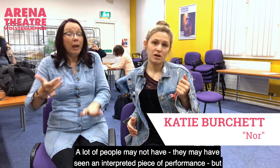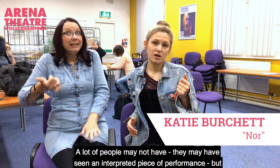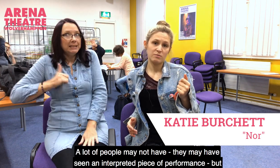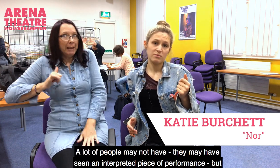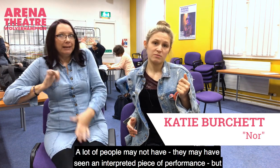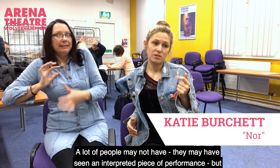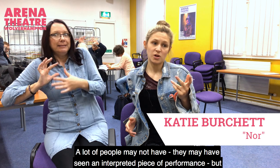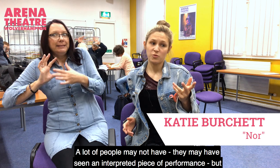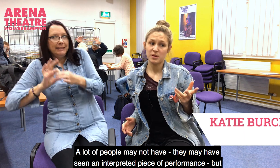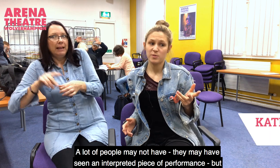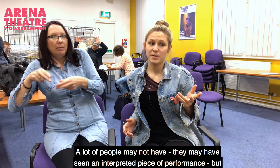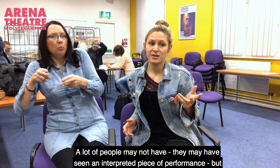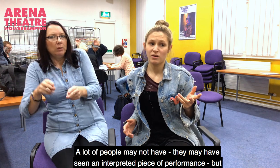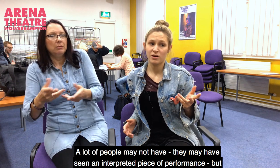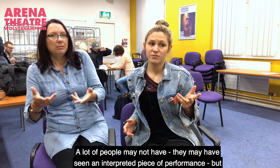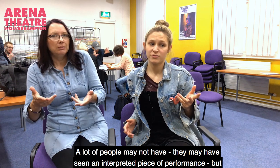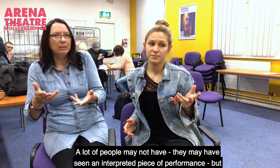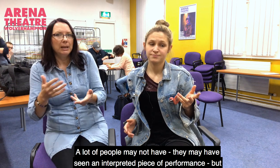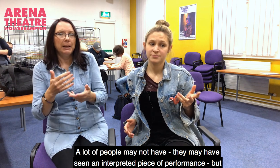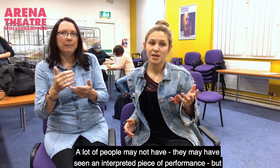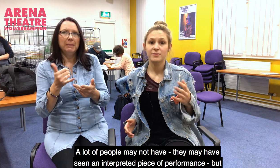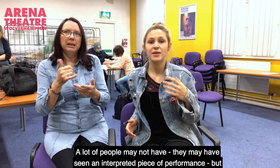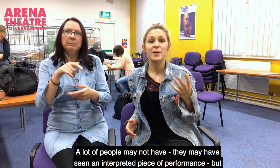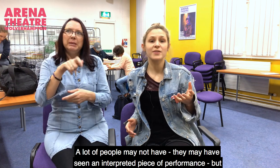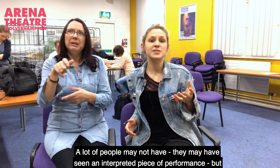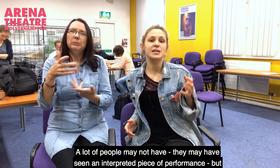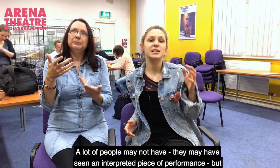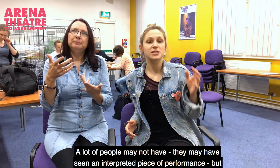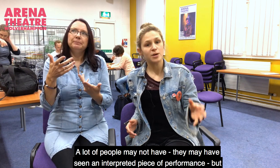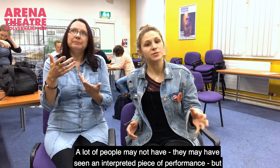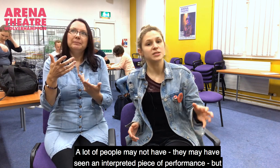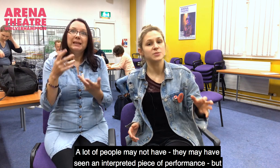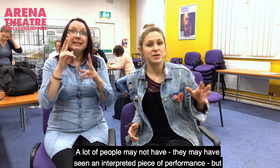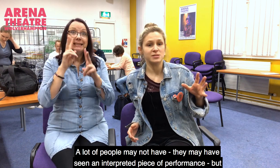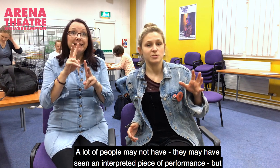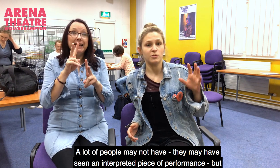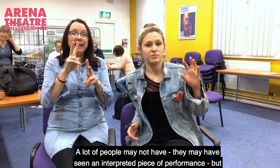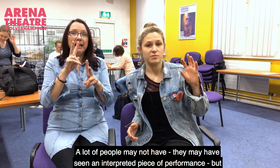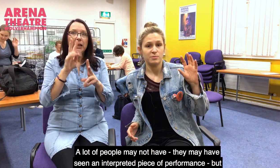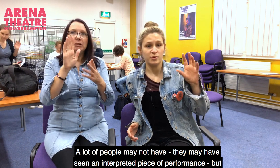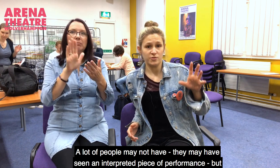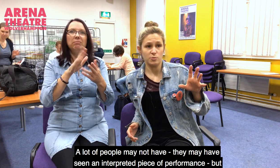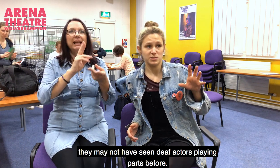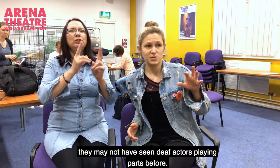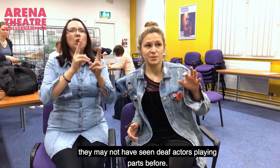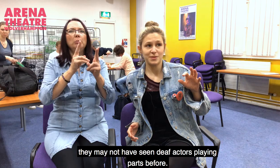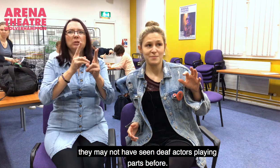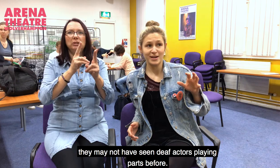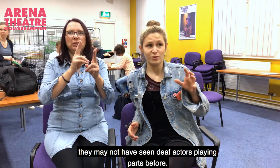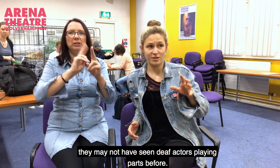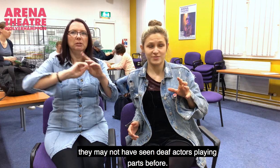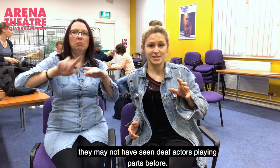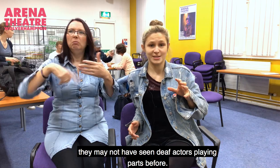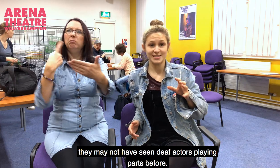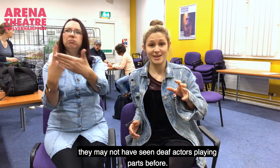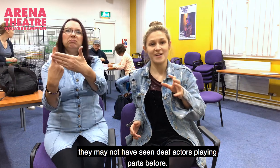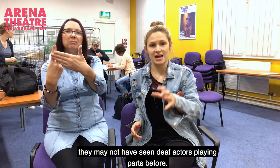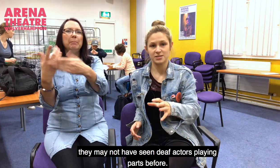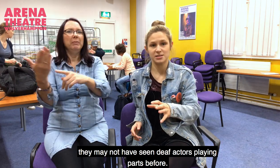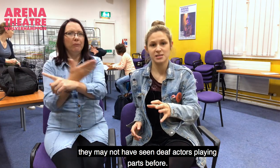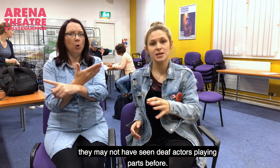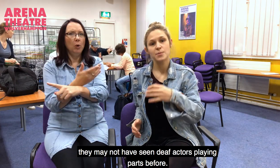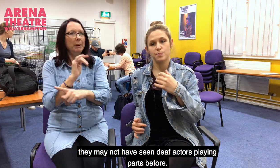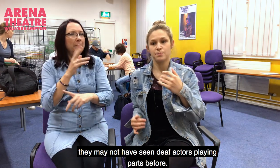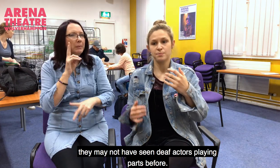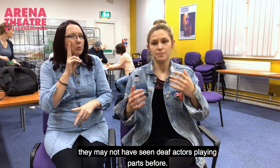a lot of people may not have they may have seen an interpreted piece of performance but they may not have seen deaf